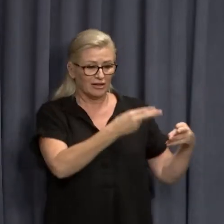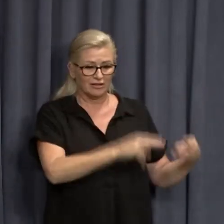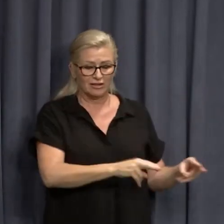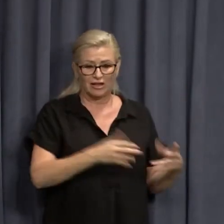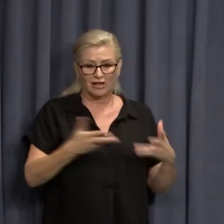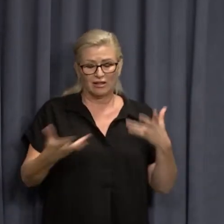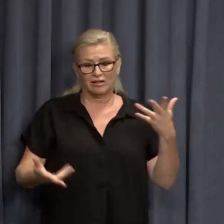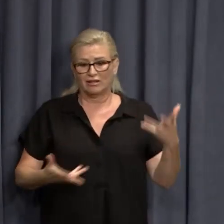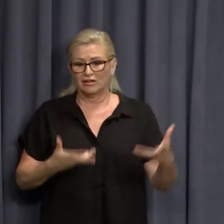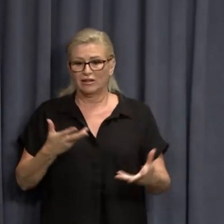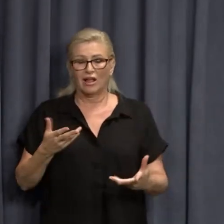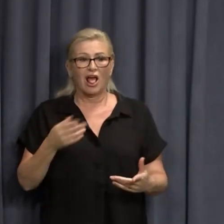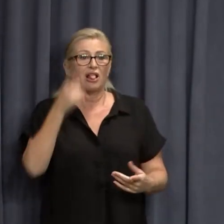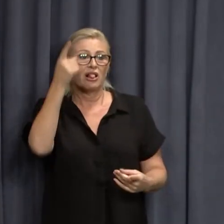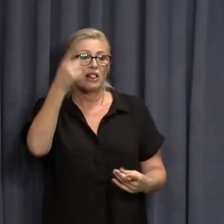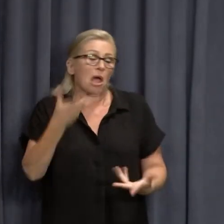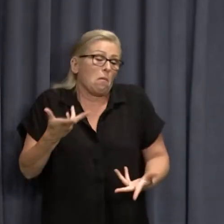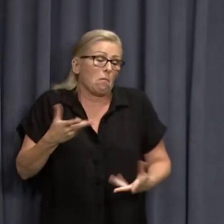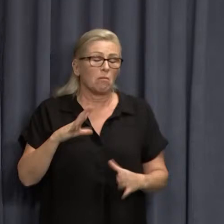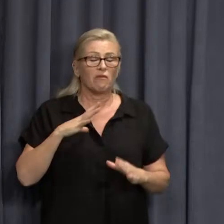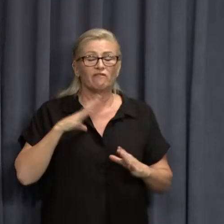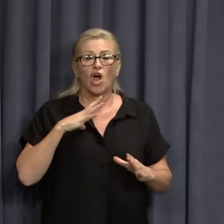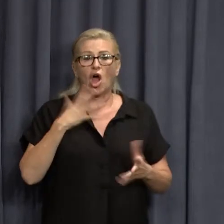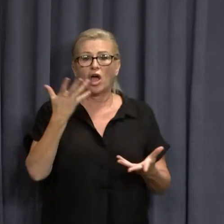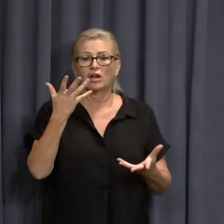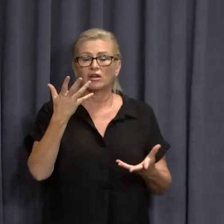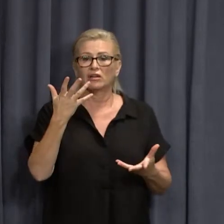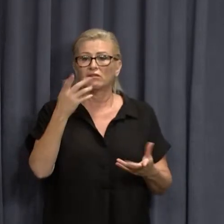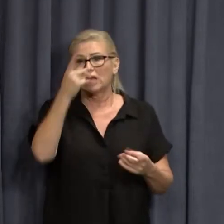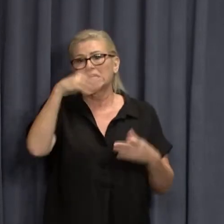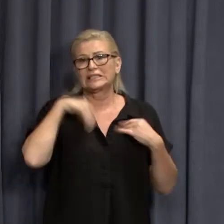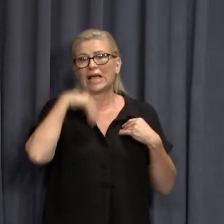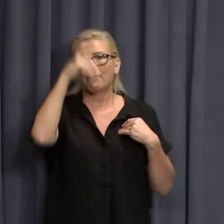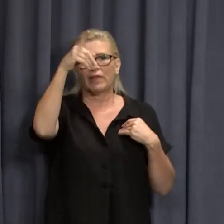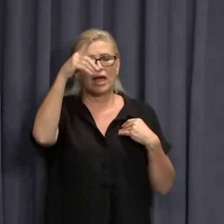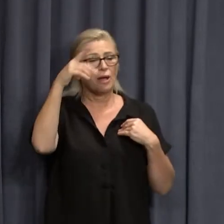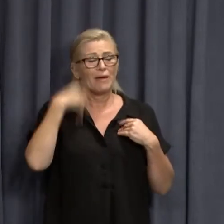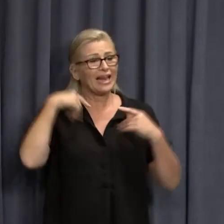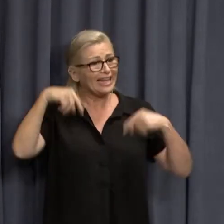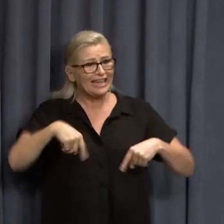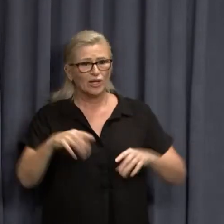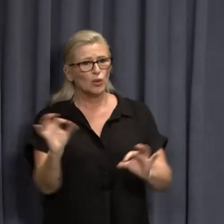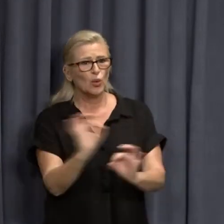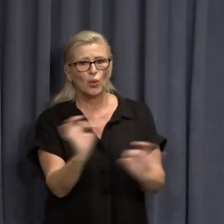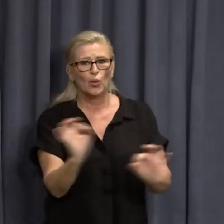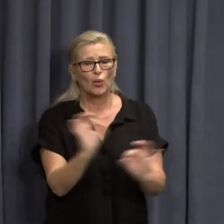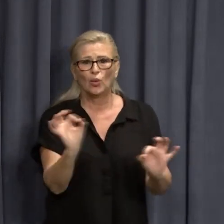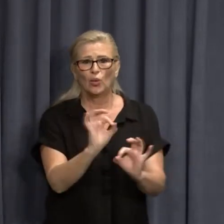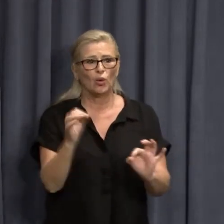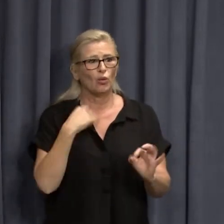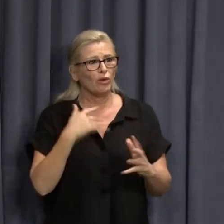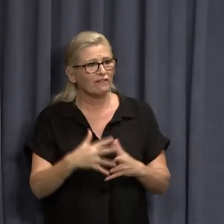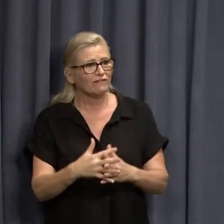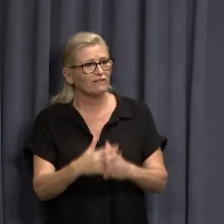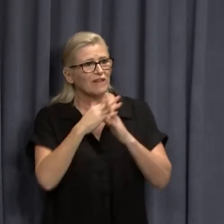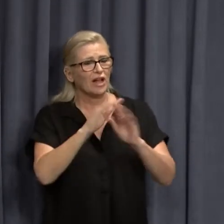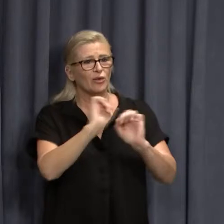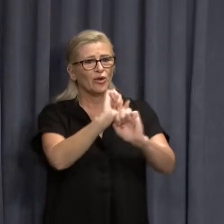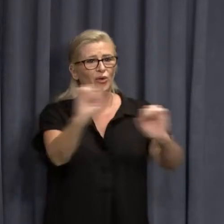not an unusual event. In Australia, it is, because we value life very highly here.